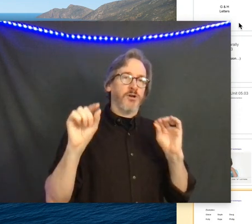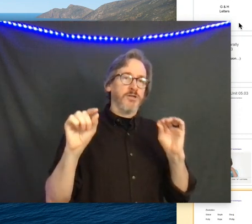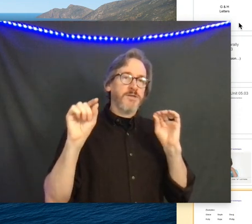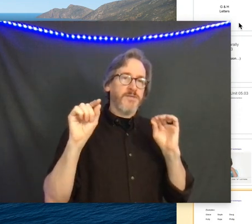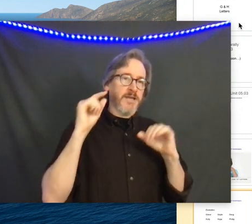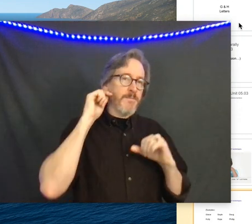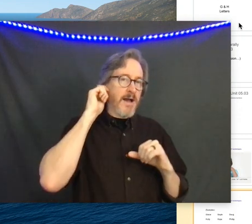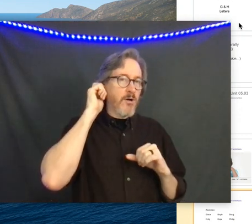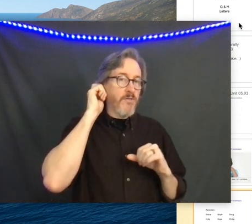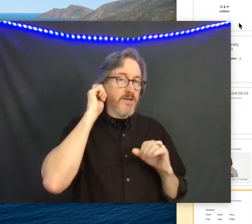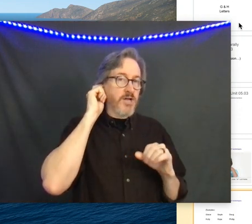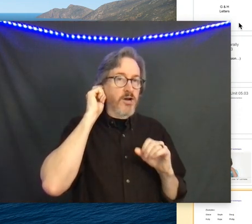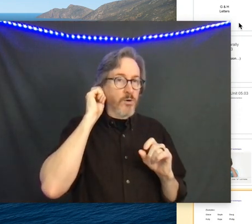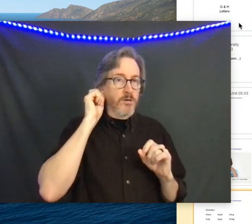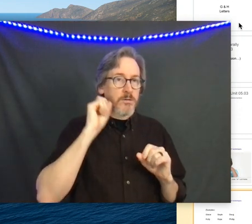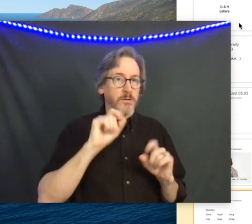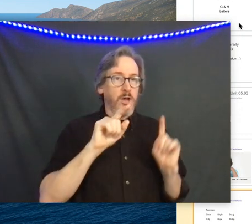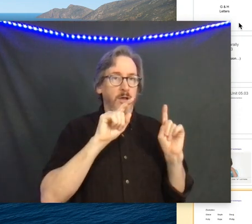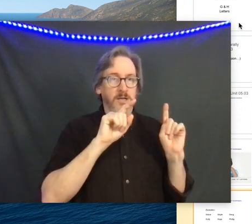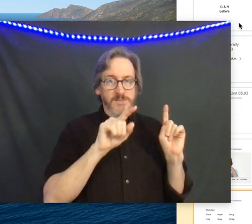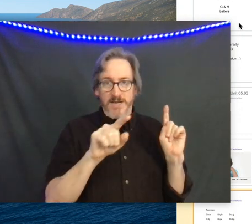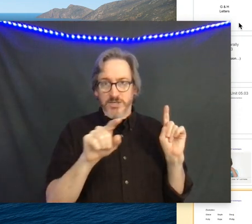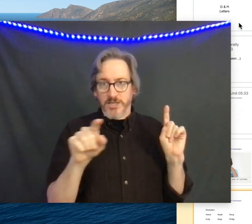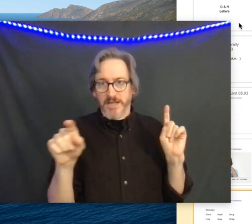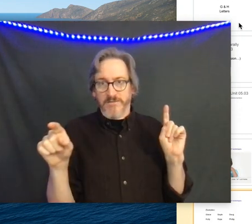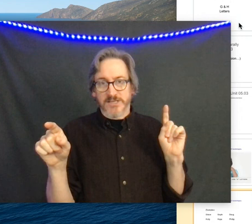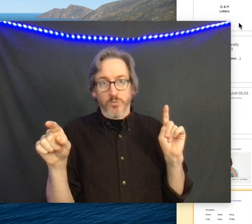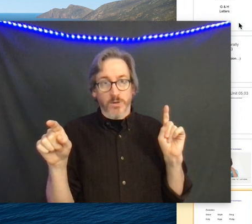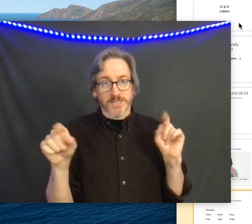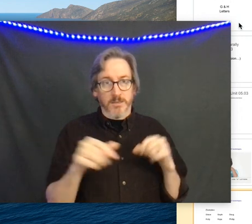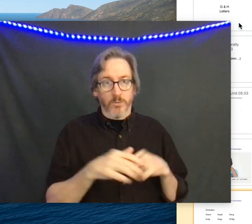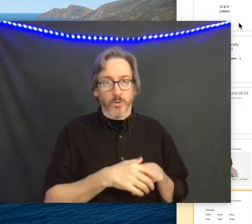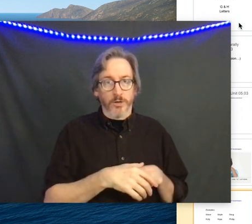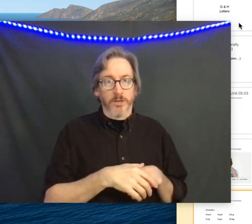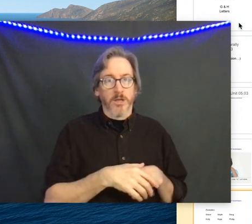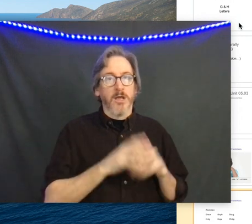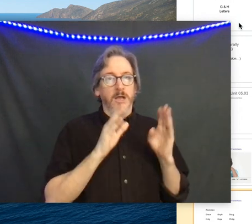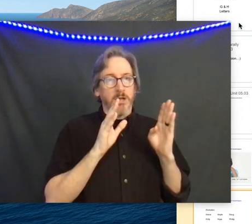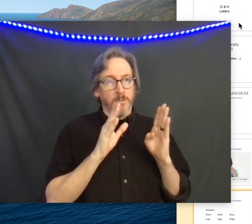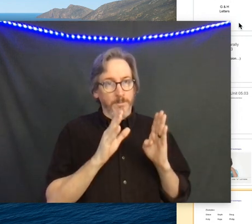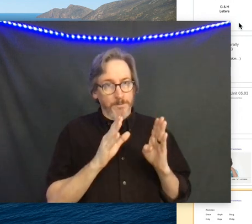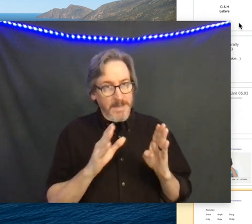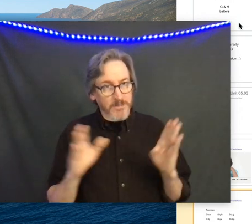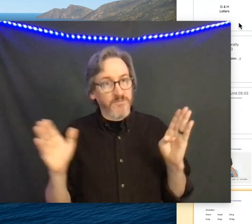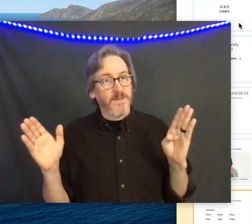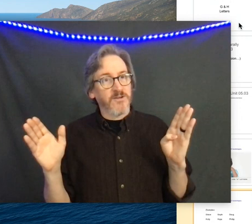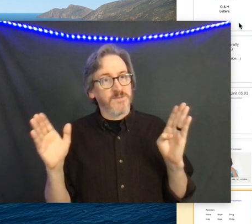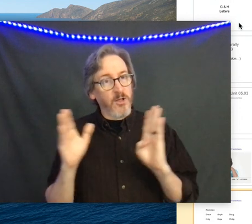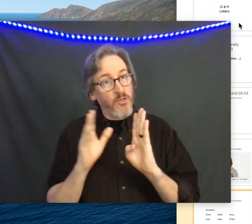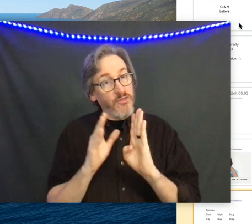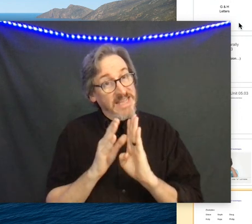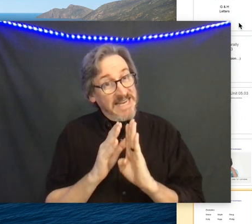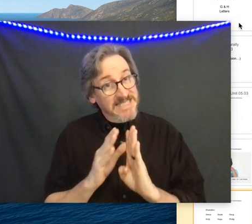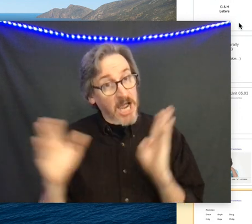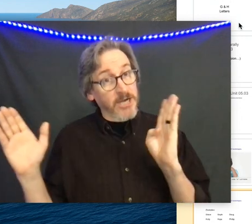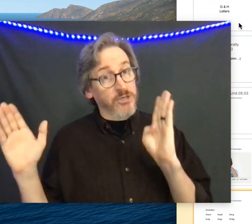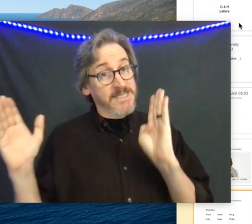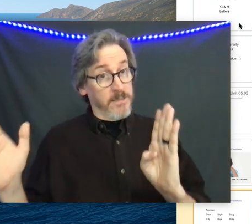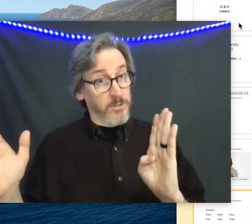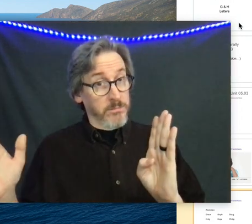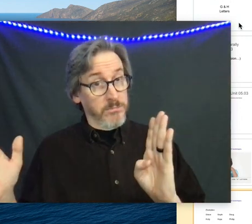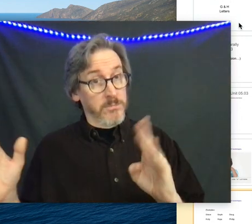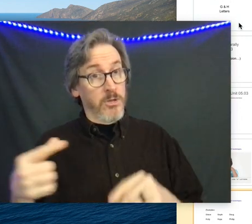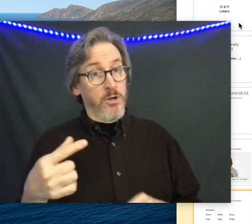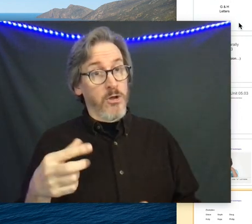start to think about the entire word especially if it's a one syllable word be able to fingerspell the entire